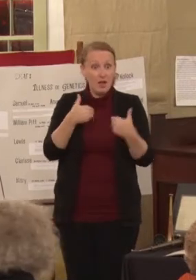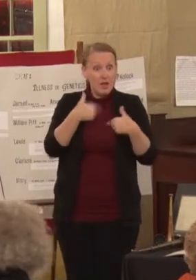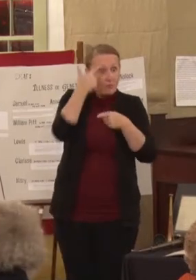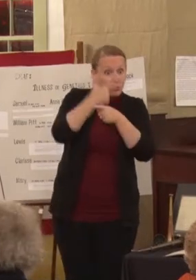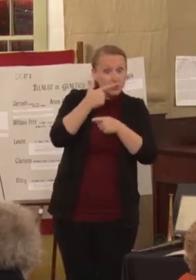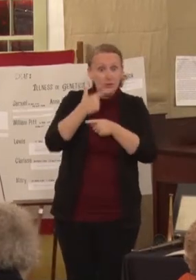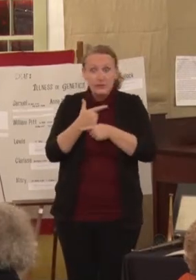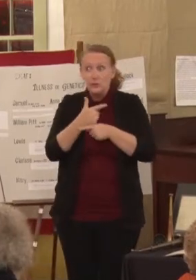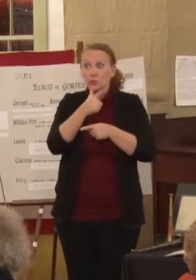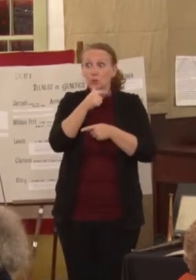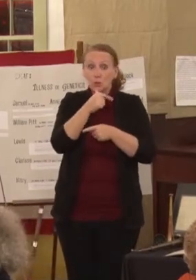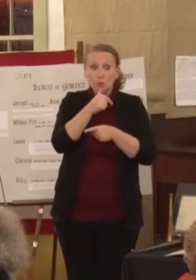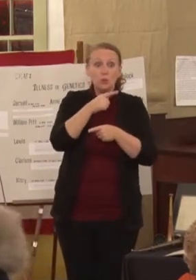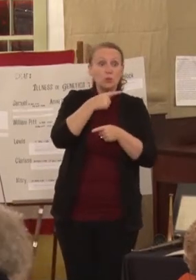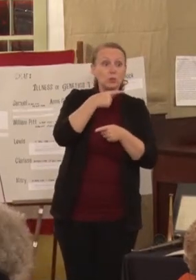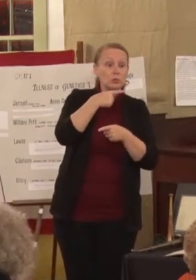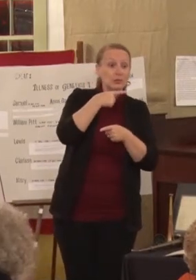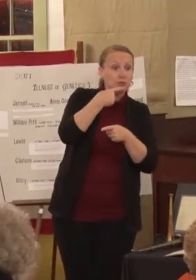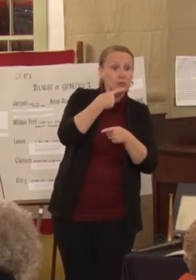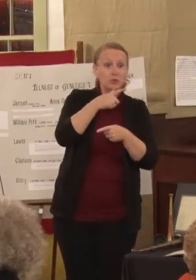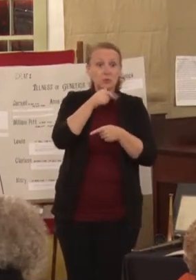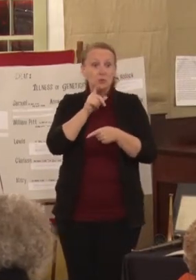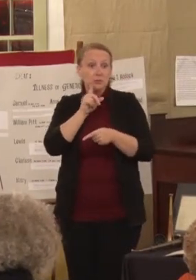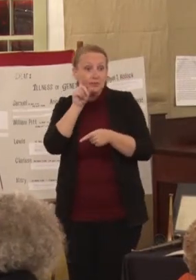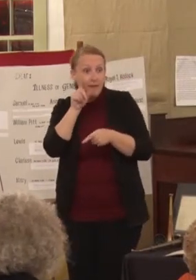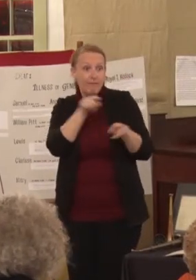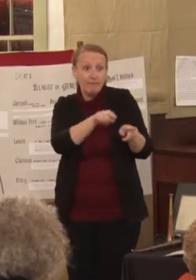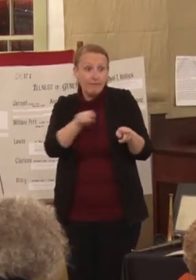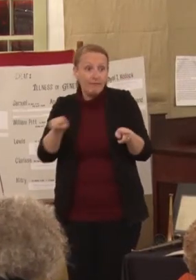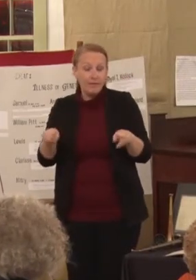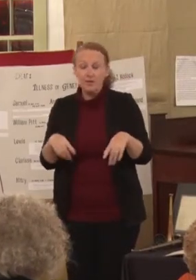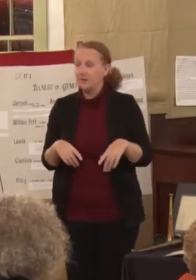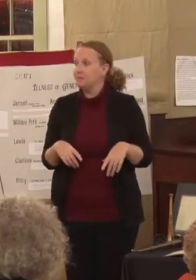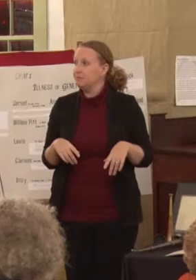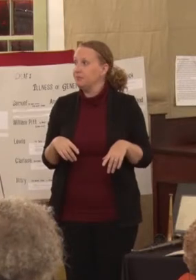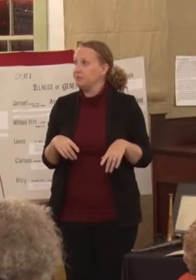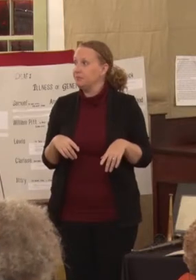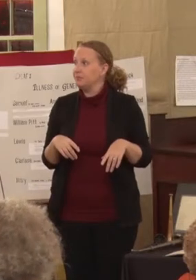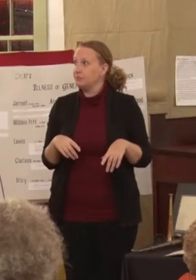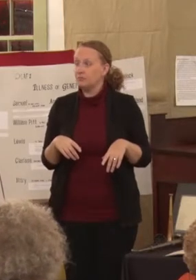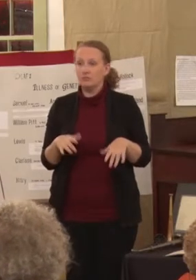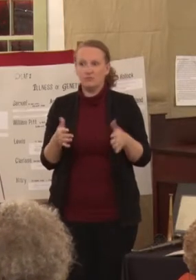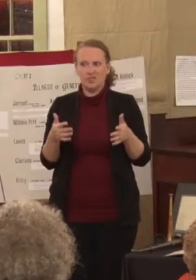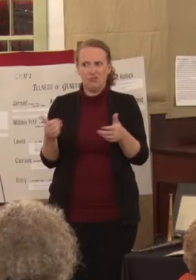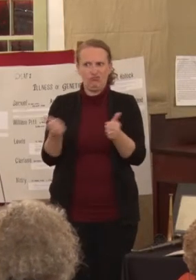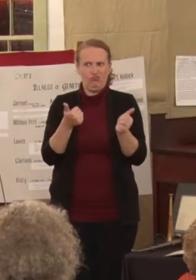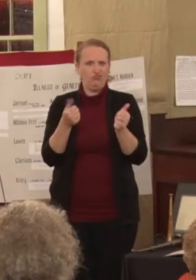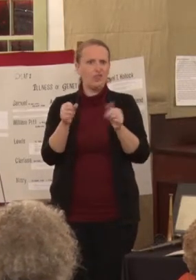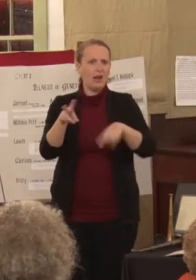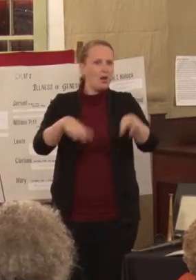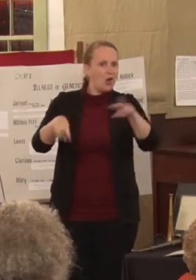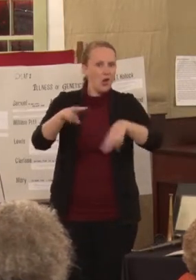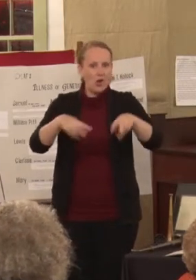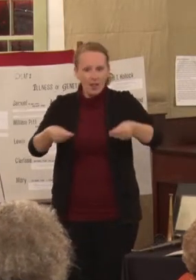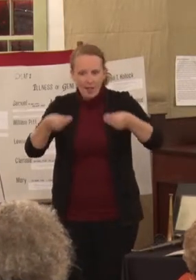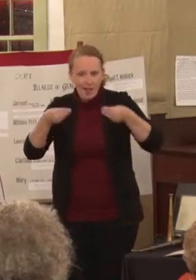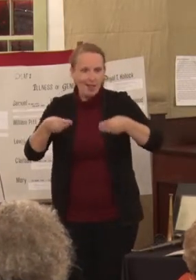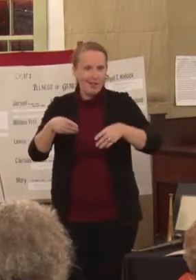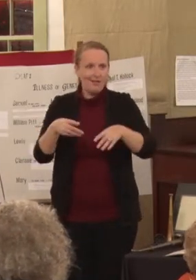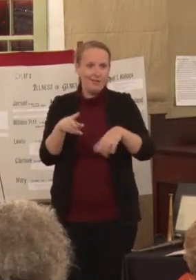were married and married or deaf, and please take a look at it, because it's really, really interesting. admissions book